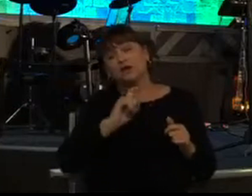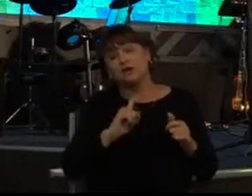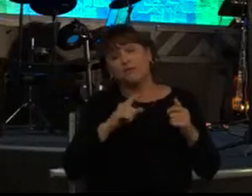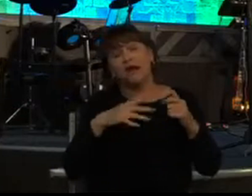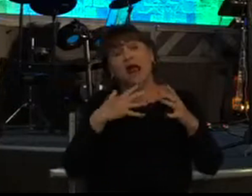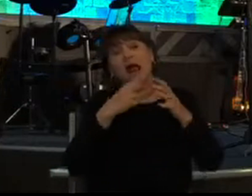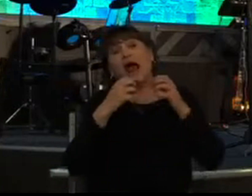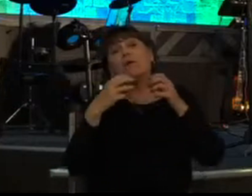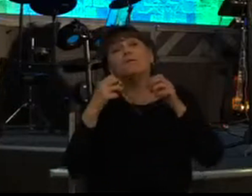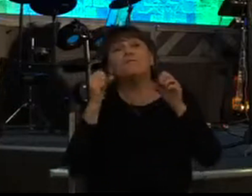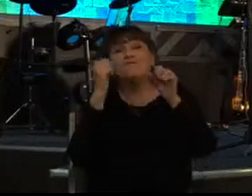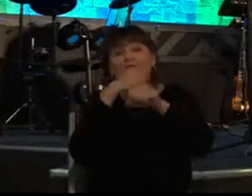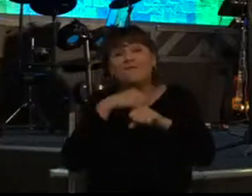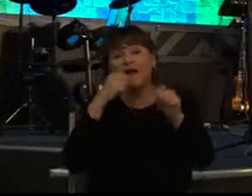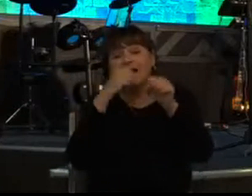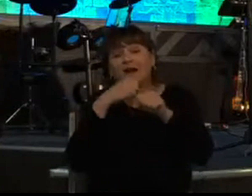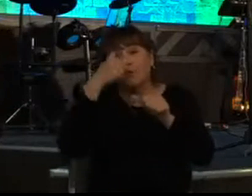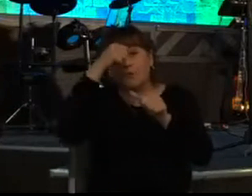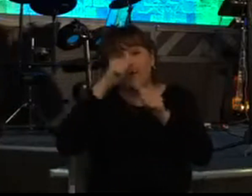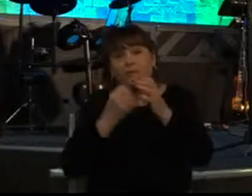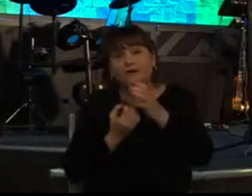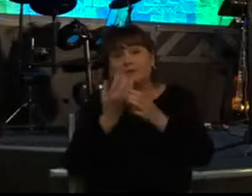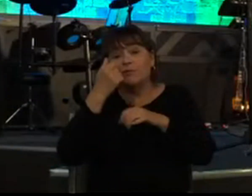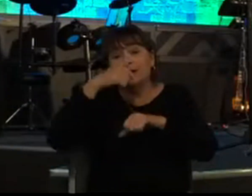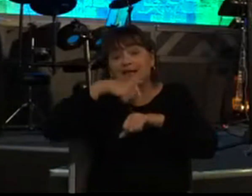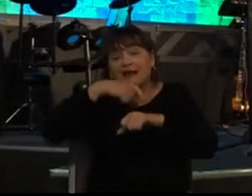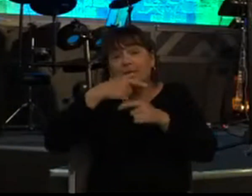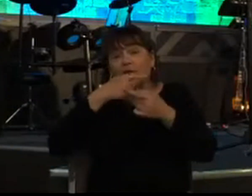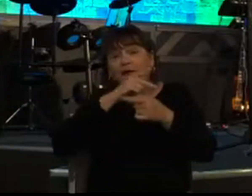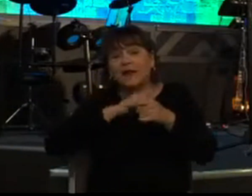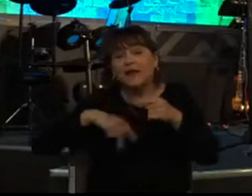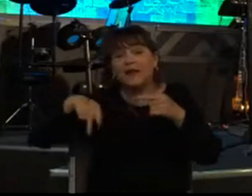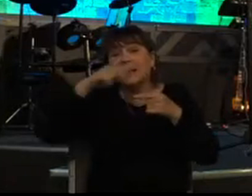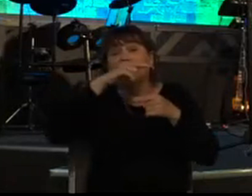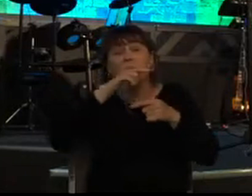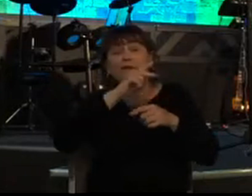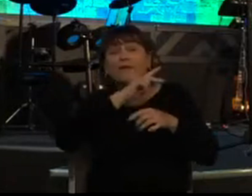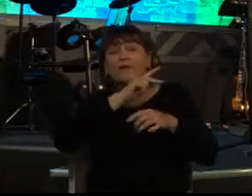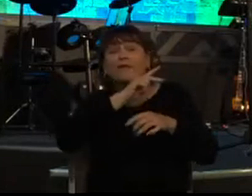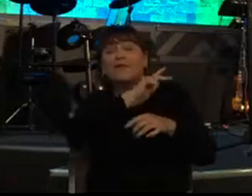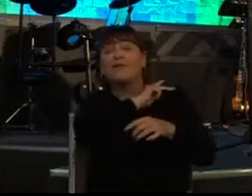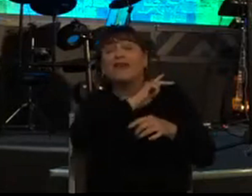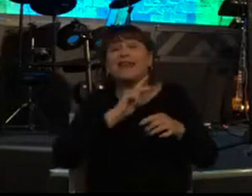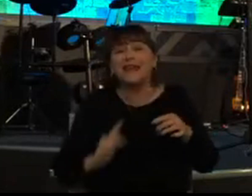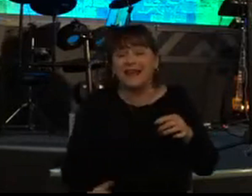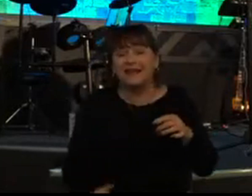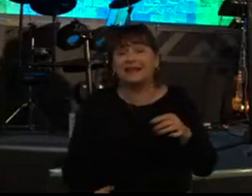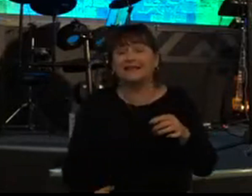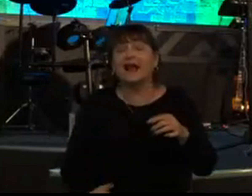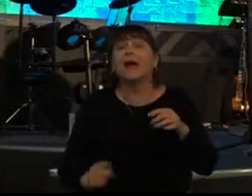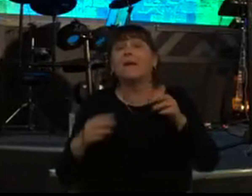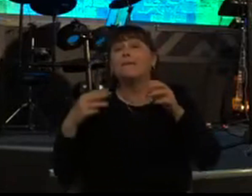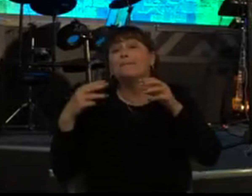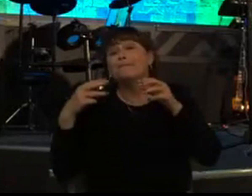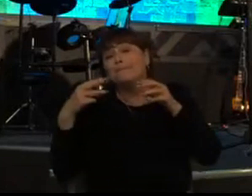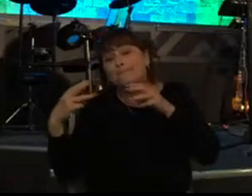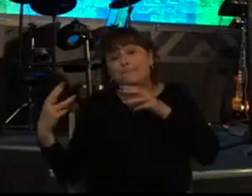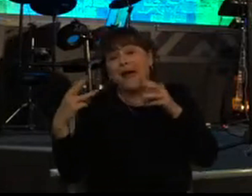right remember it was springtime when the kings go out to battle but david wasn't where he was supposed to be actually